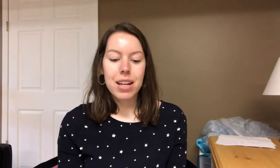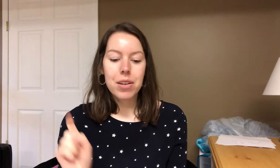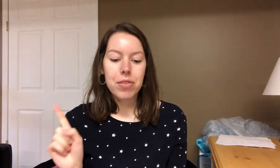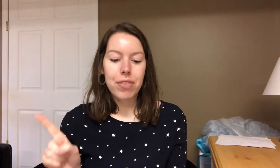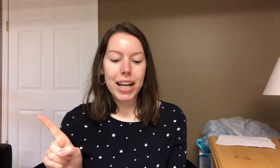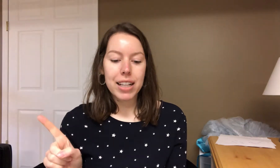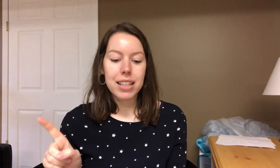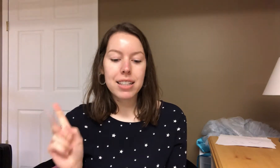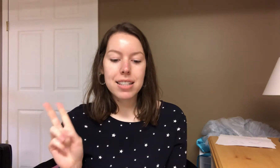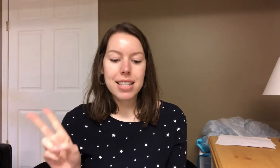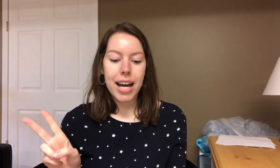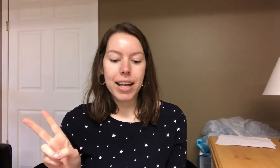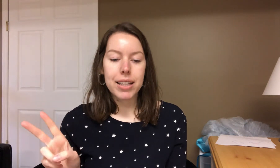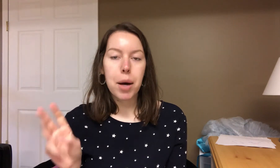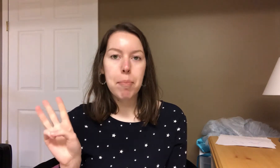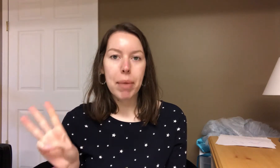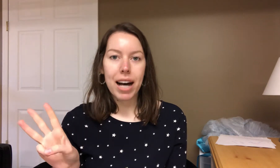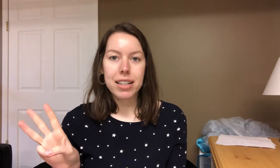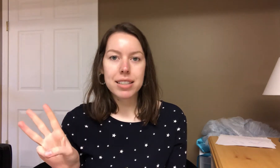Fell, tell, box.